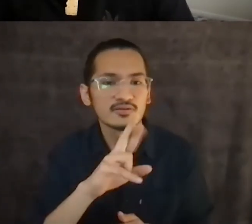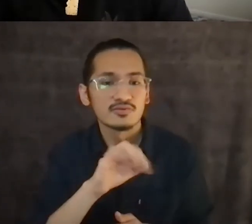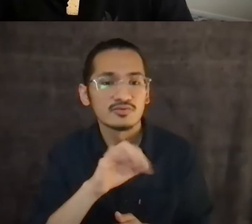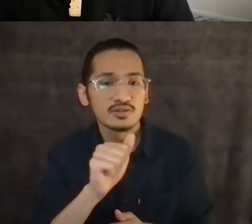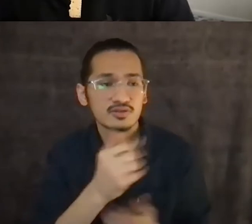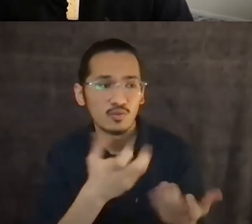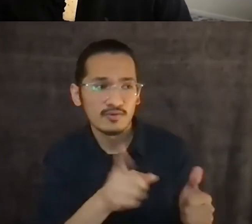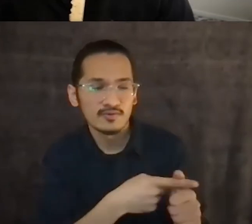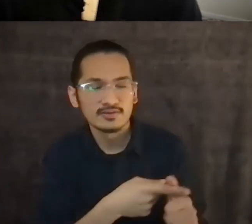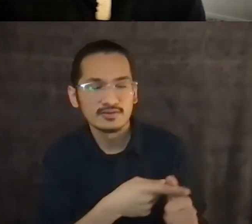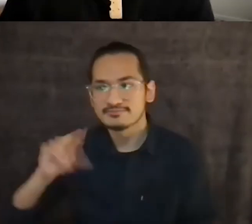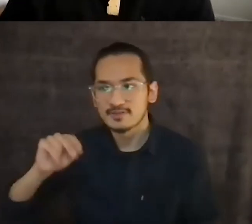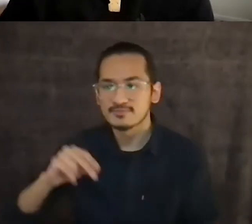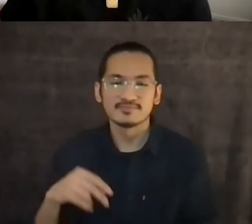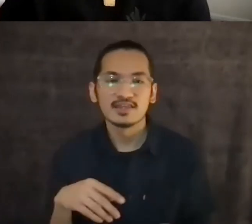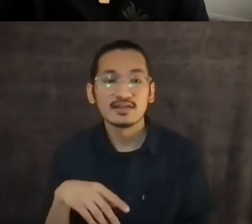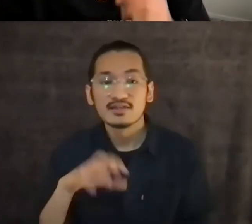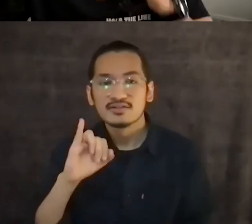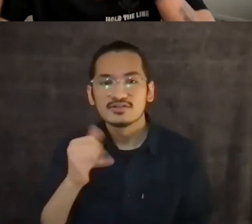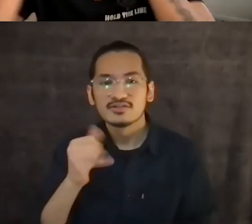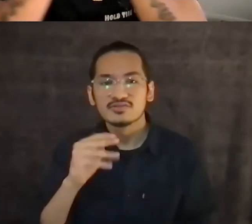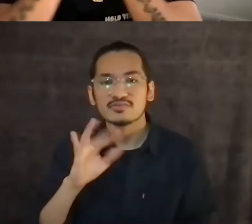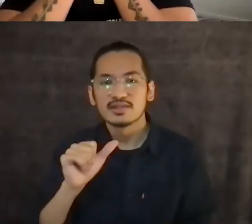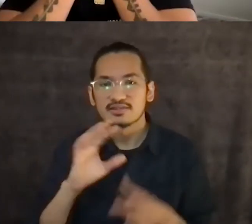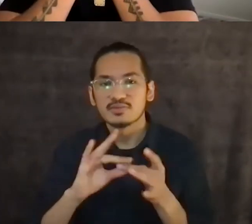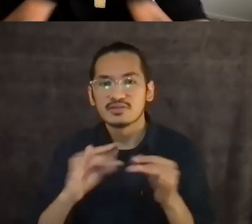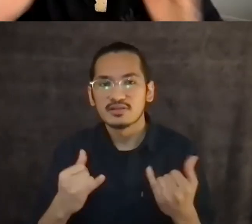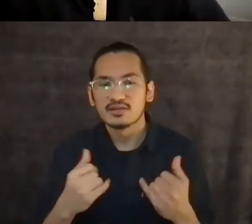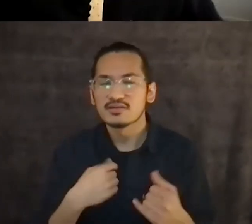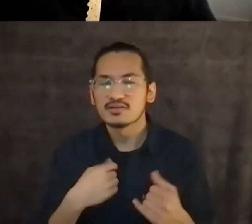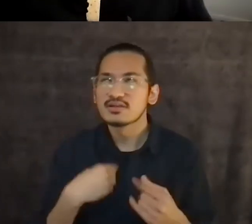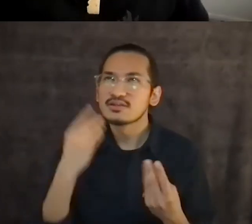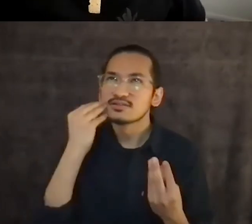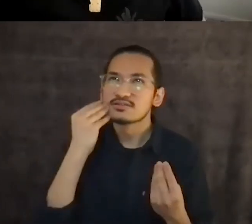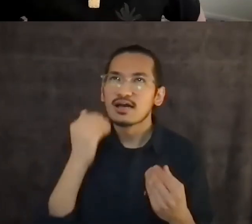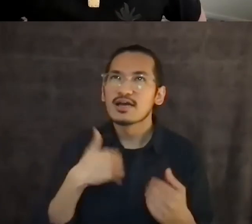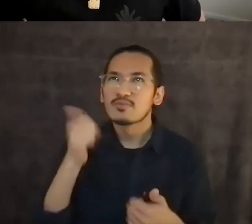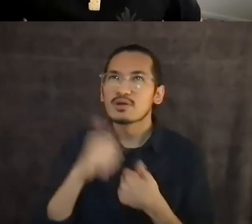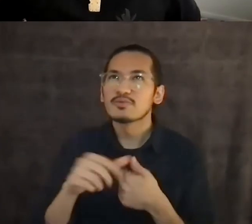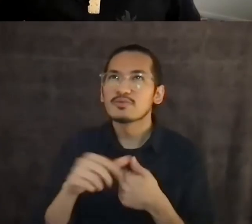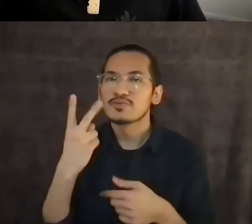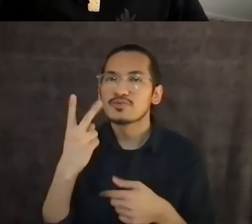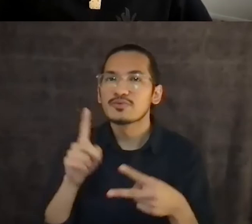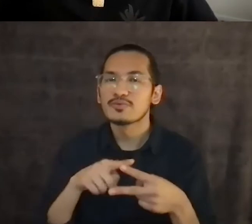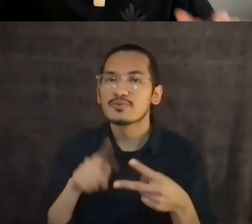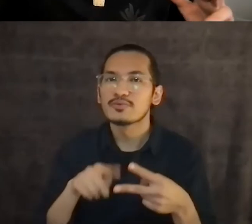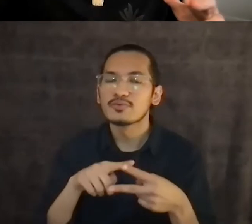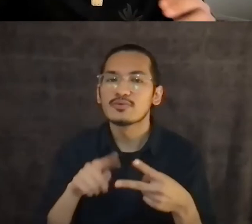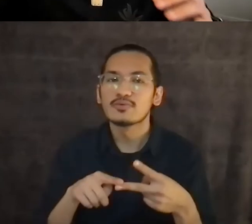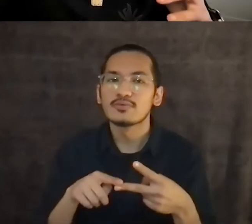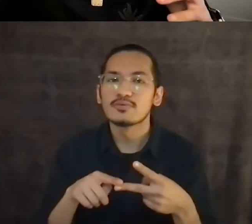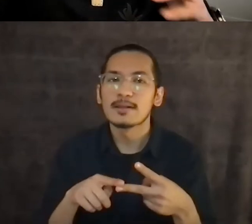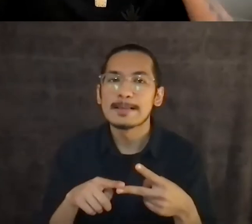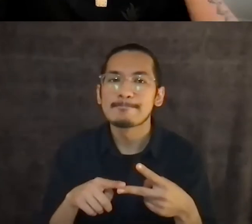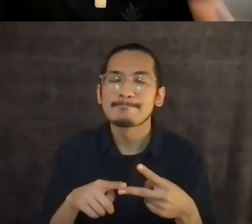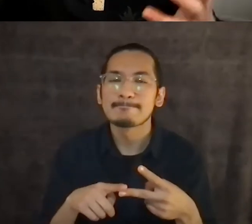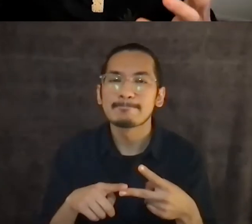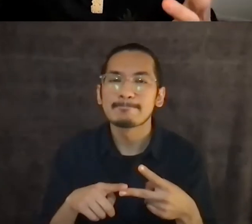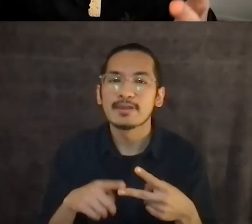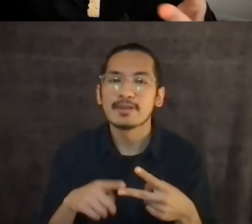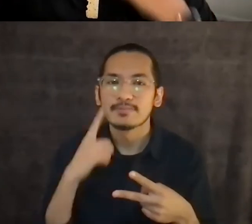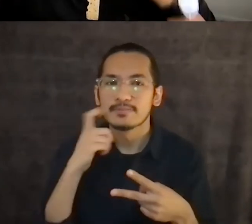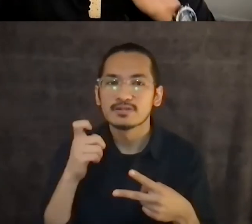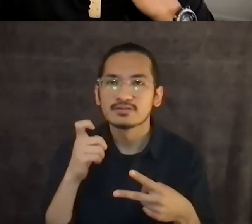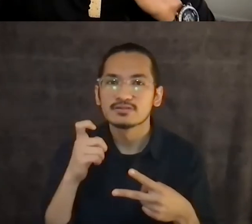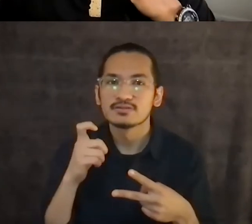okay well i'm gonna i'm gonna bring oh no i'm gonna bring two whatever uh because i'm gonna